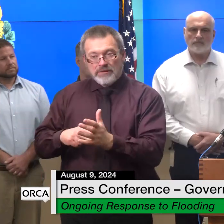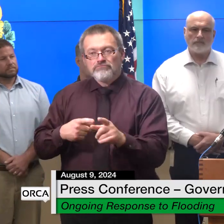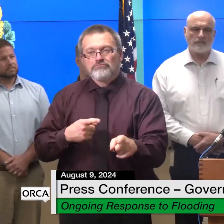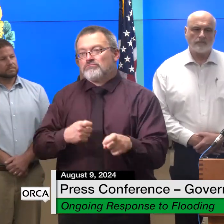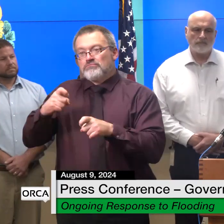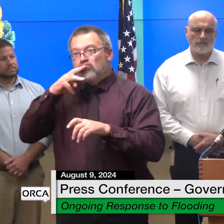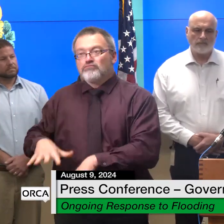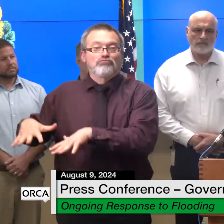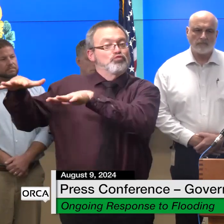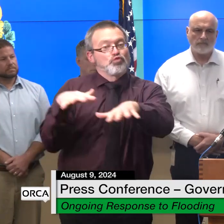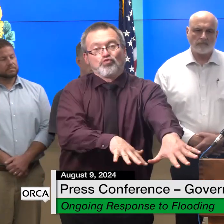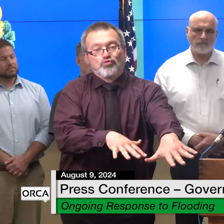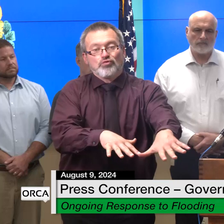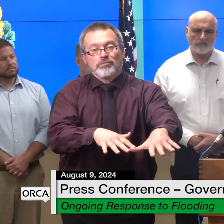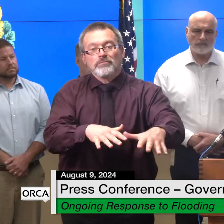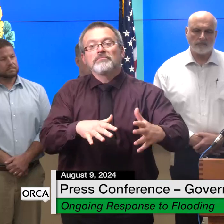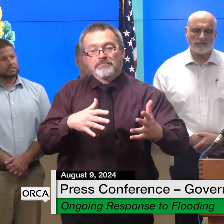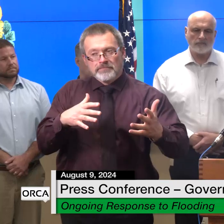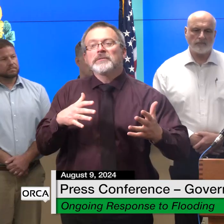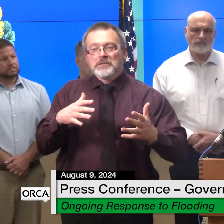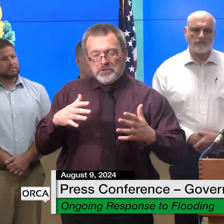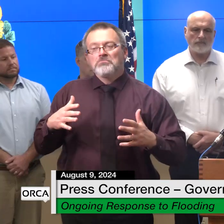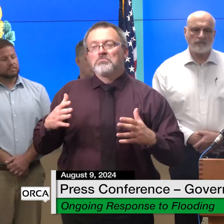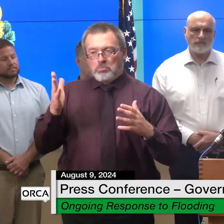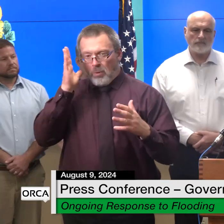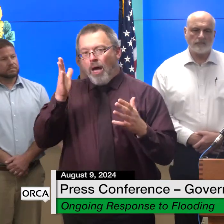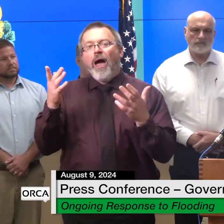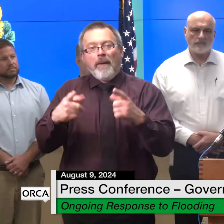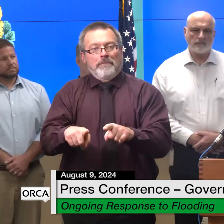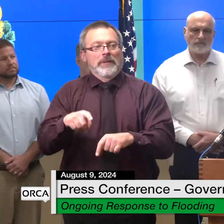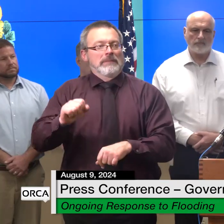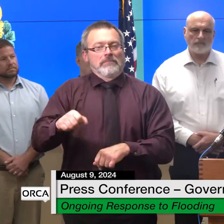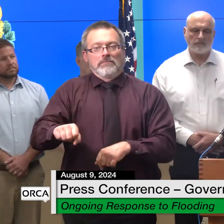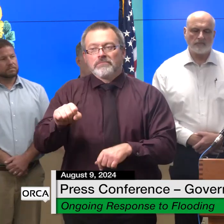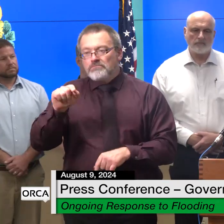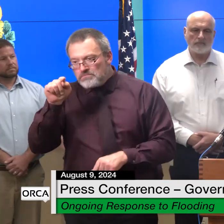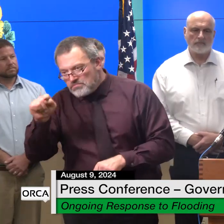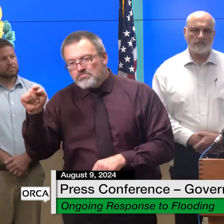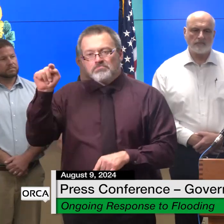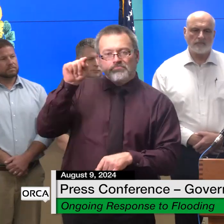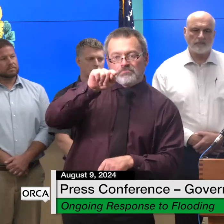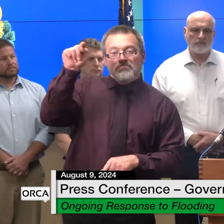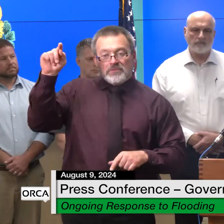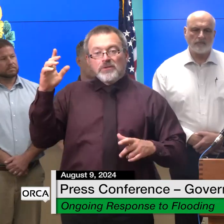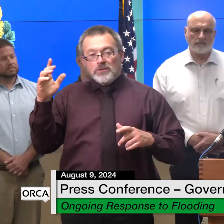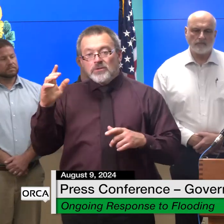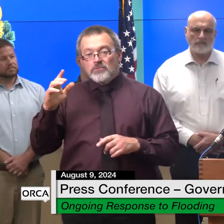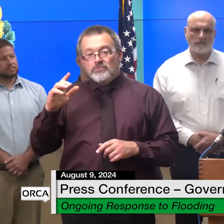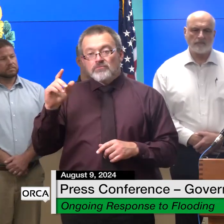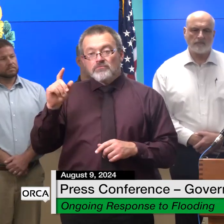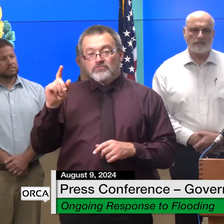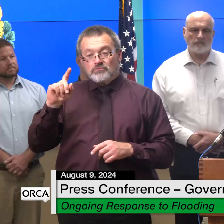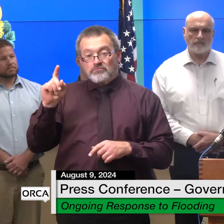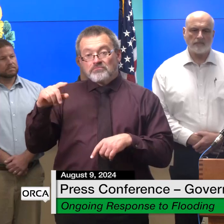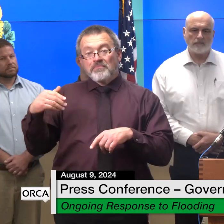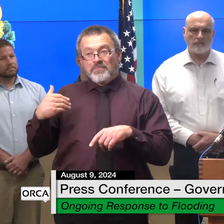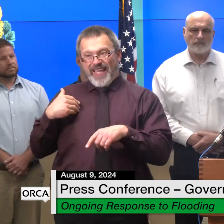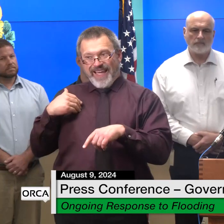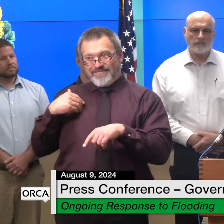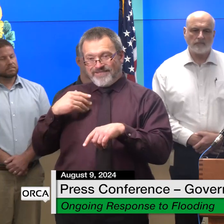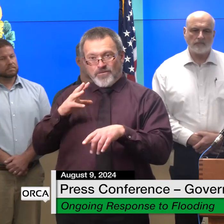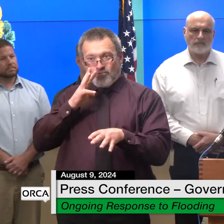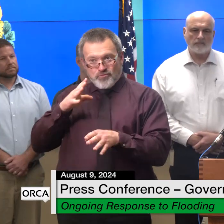there have been sharp rises in the mad and winoski rivers and we expect sharp rises in